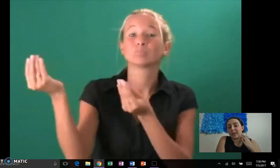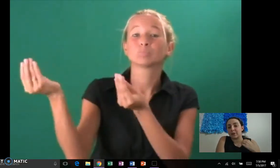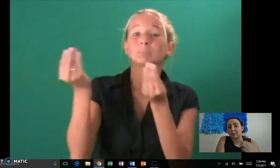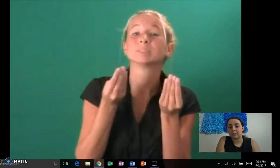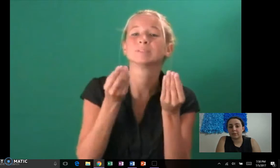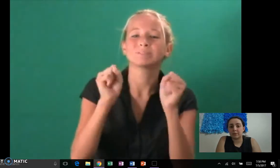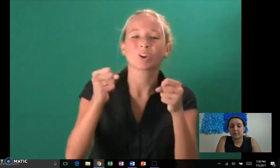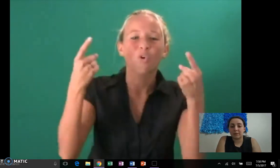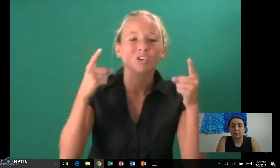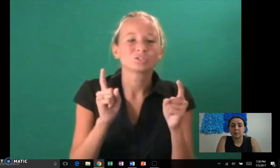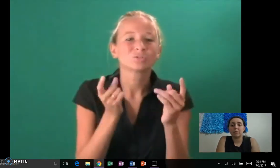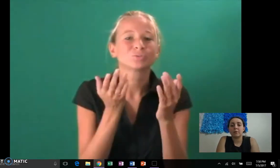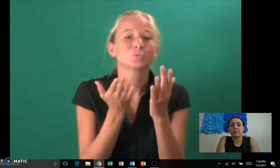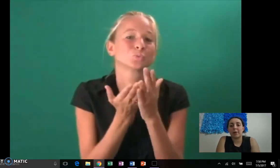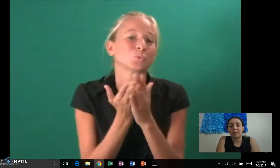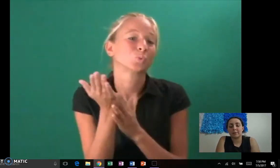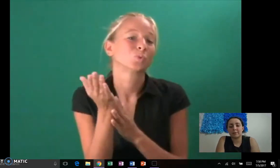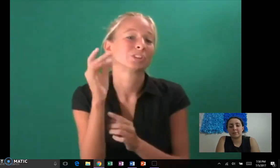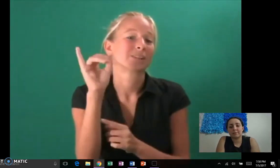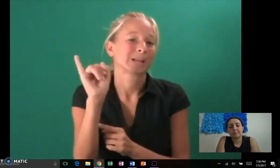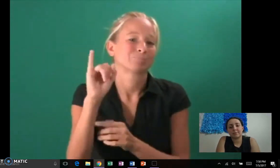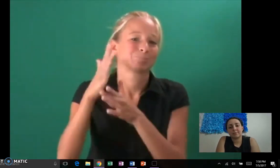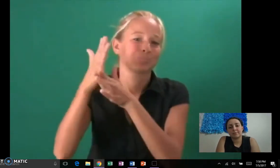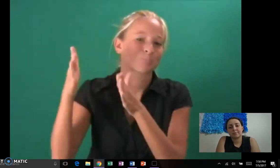has the HSV2 virus.